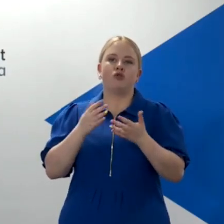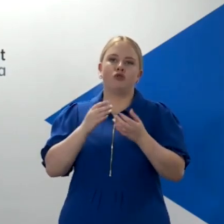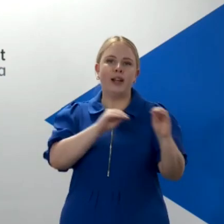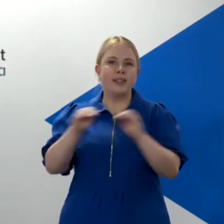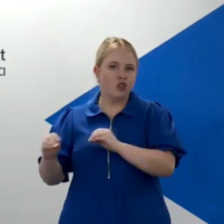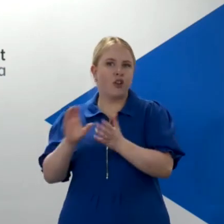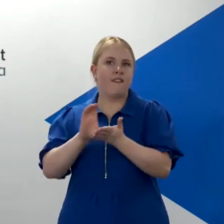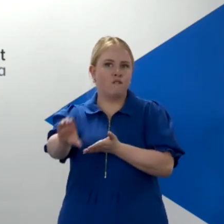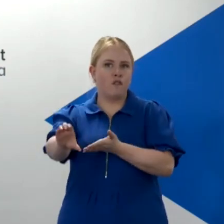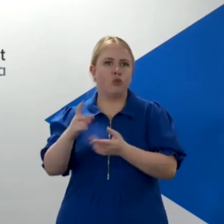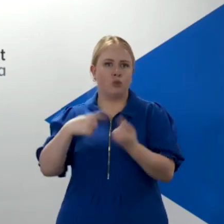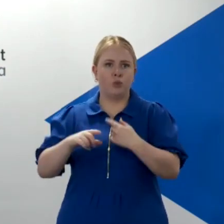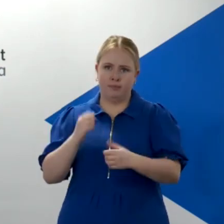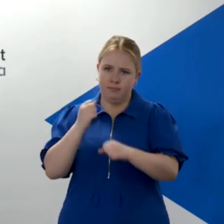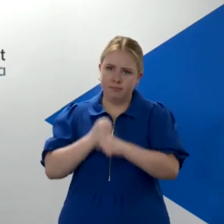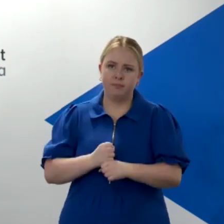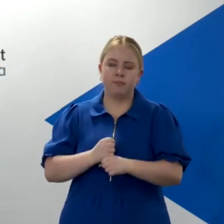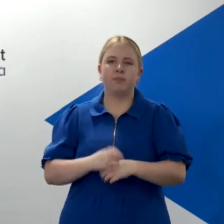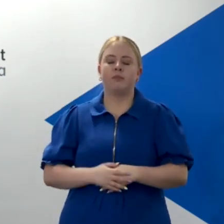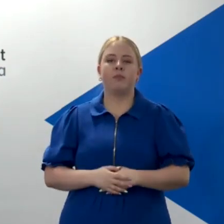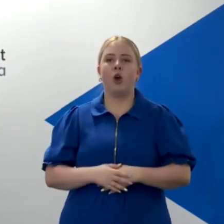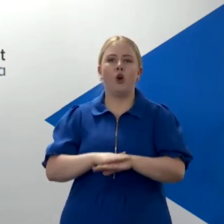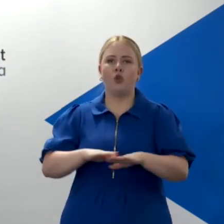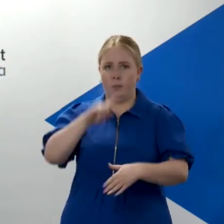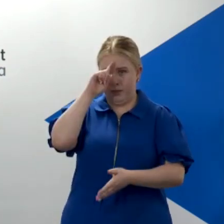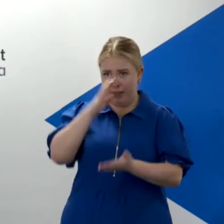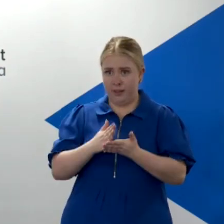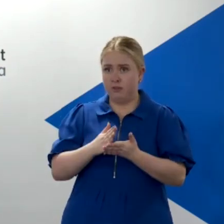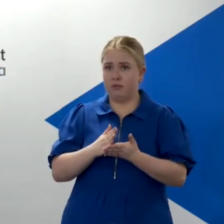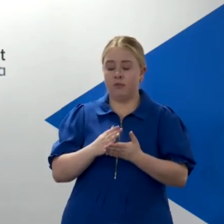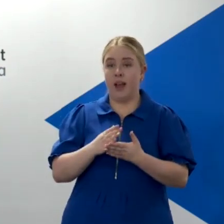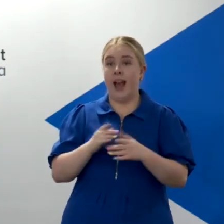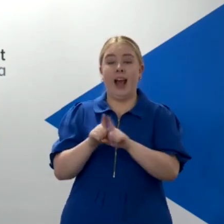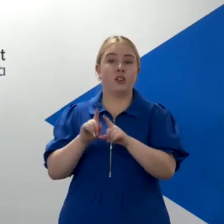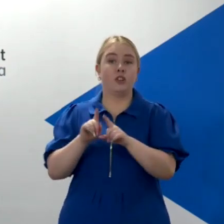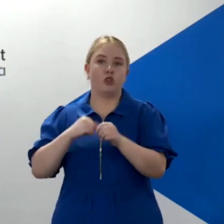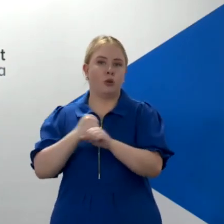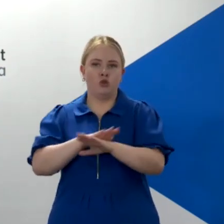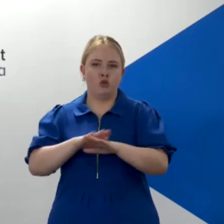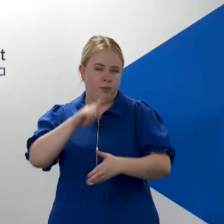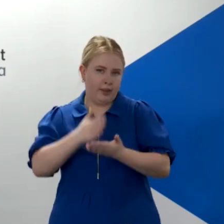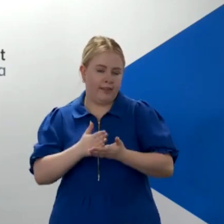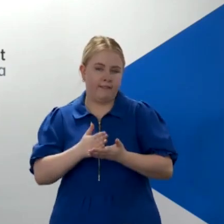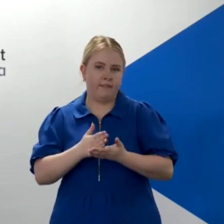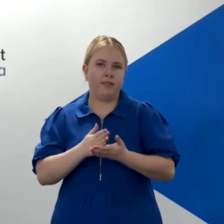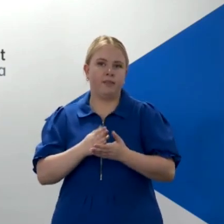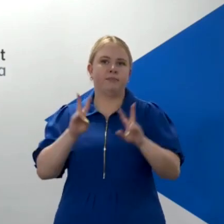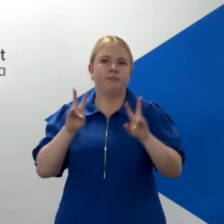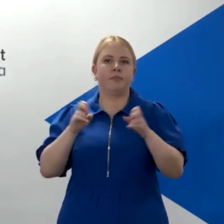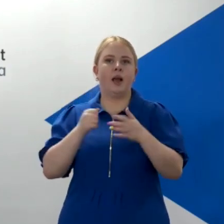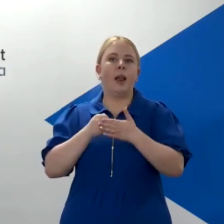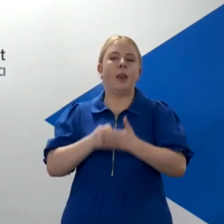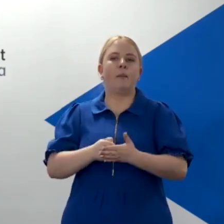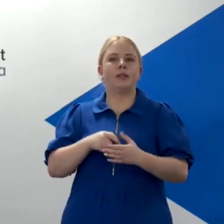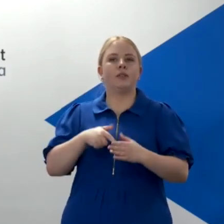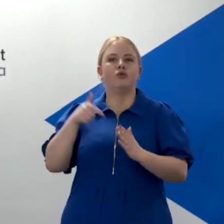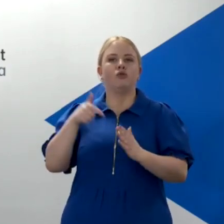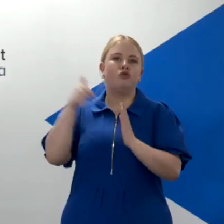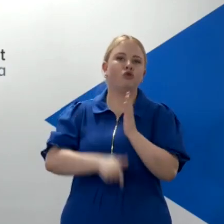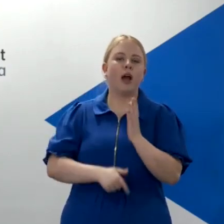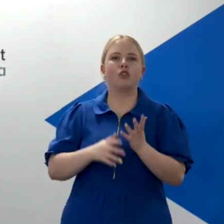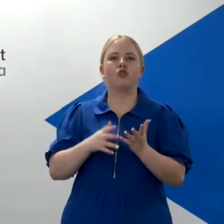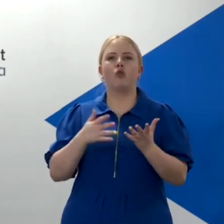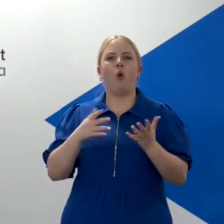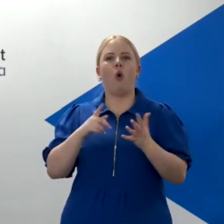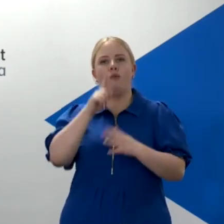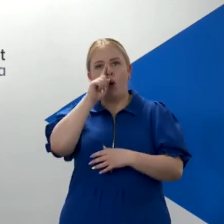So for me, I don't believe, and the Scottish Government has been clear on this, we don't believe in unlimited extraction of oil and gas. We don't